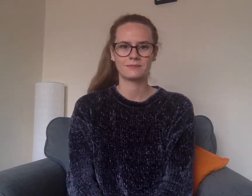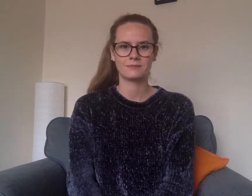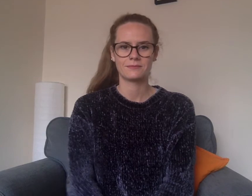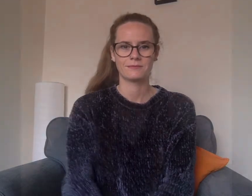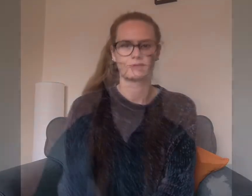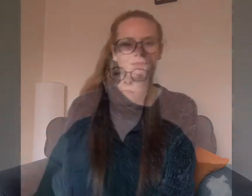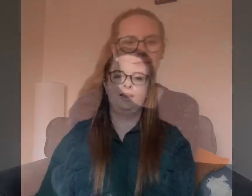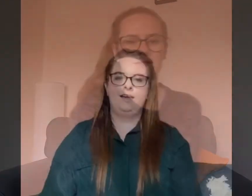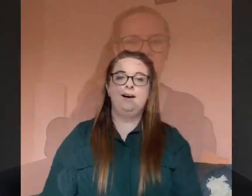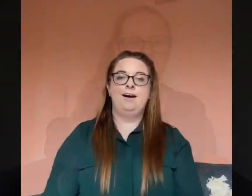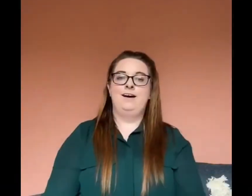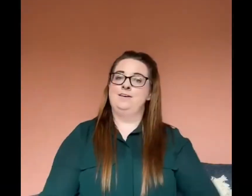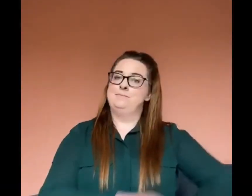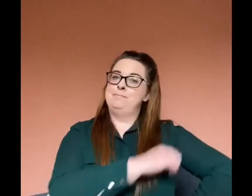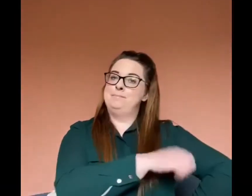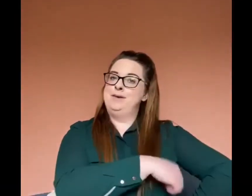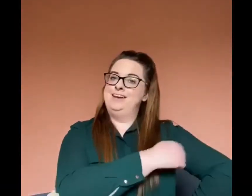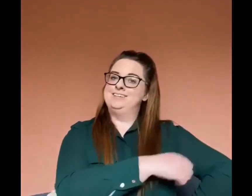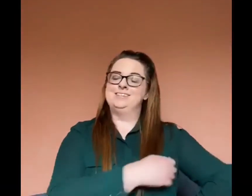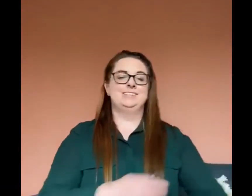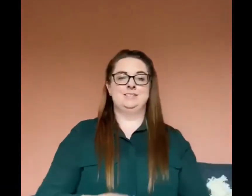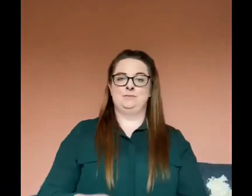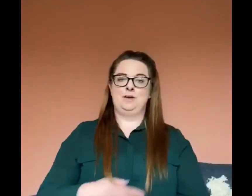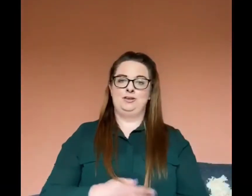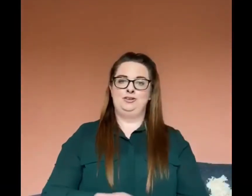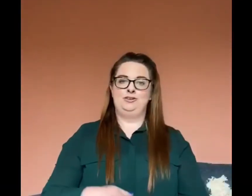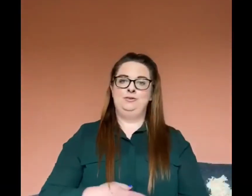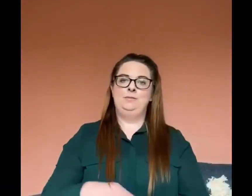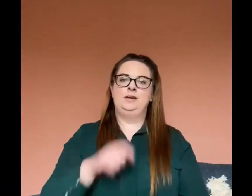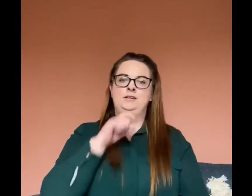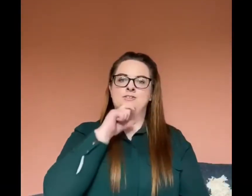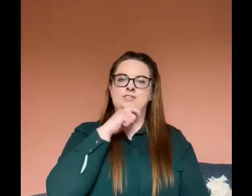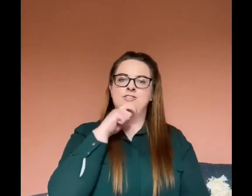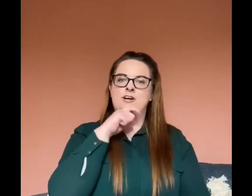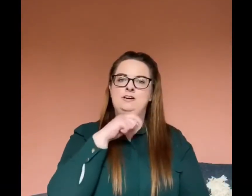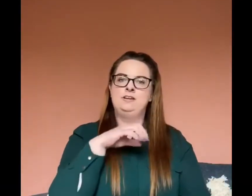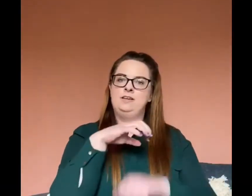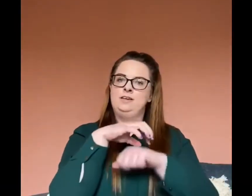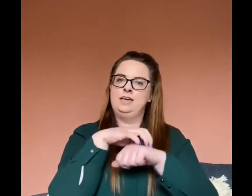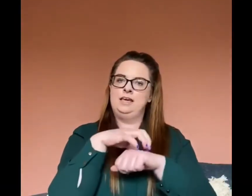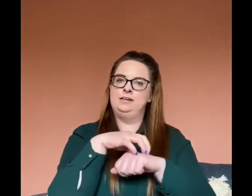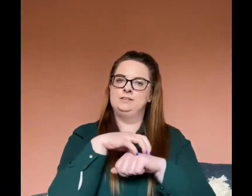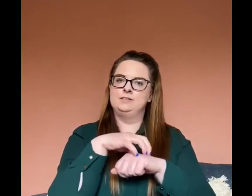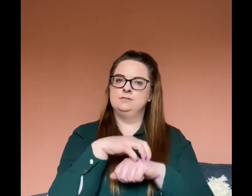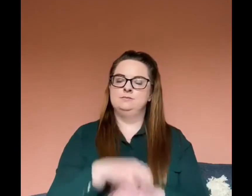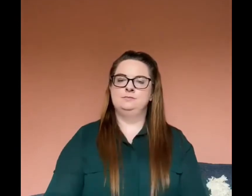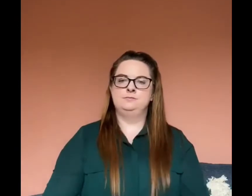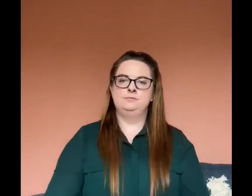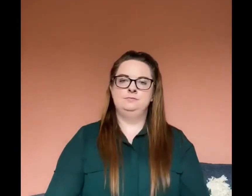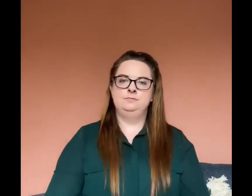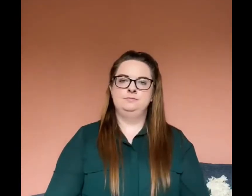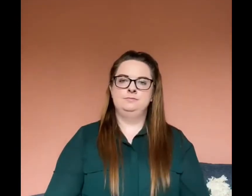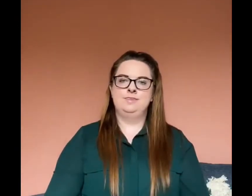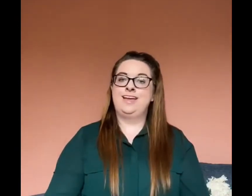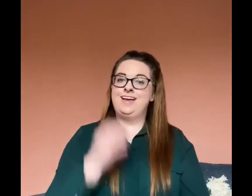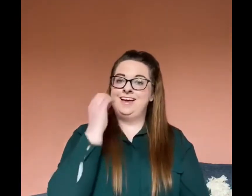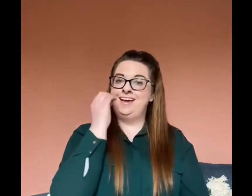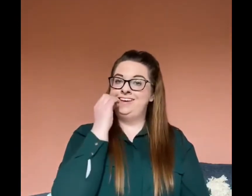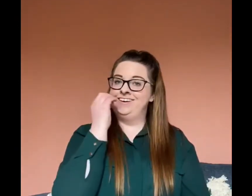I baked some yummy chocolate cakes and I